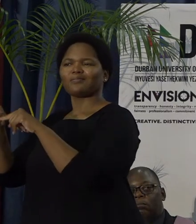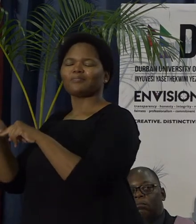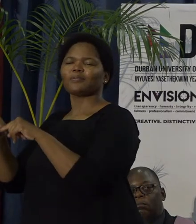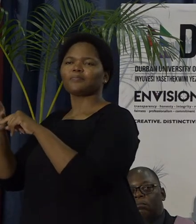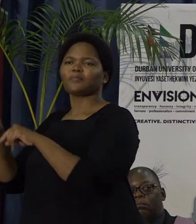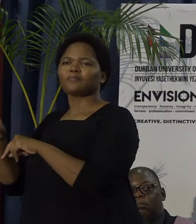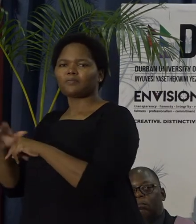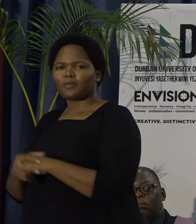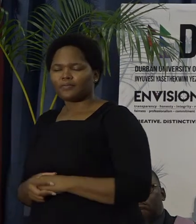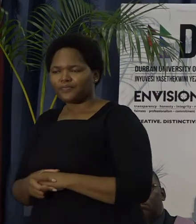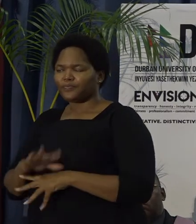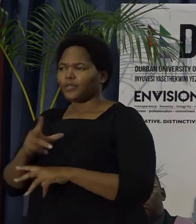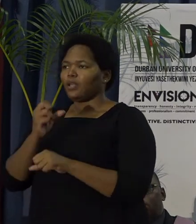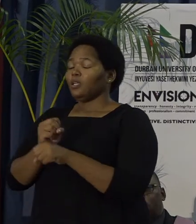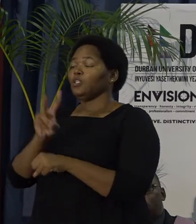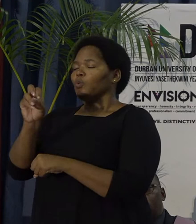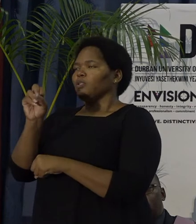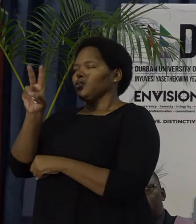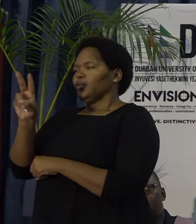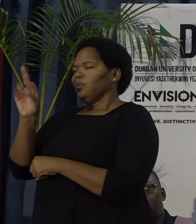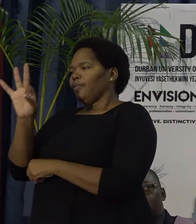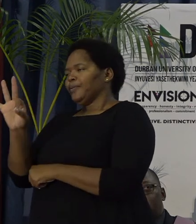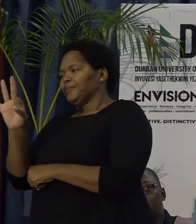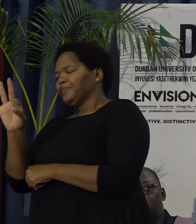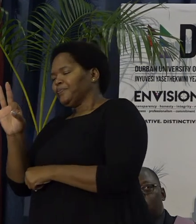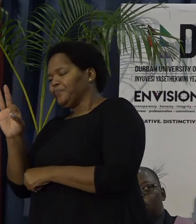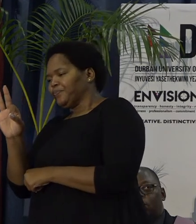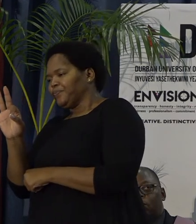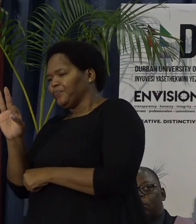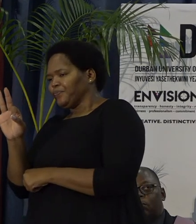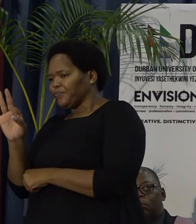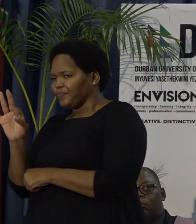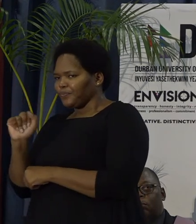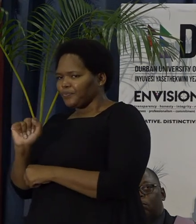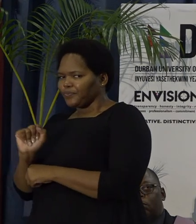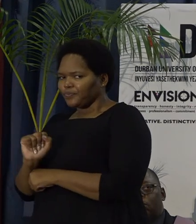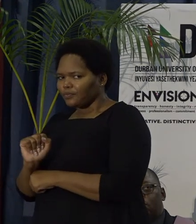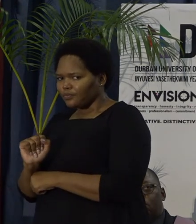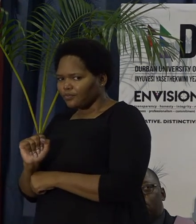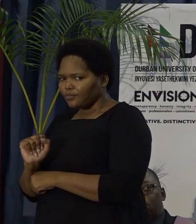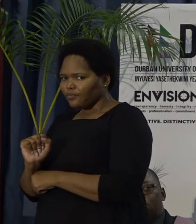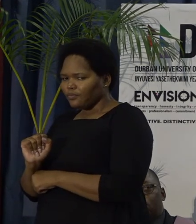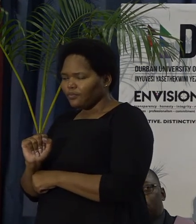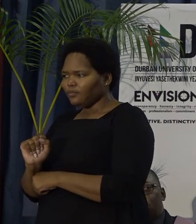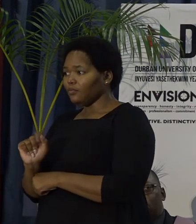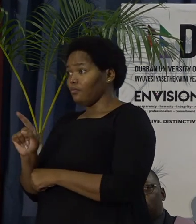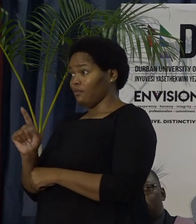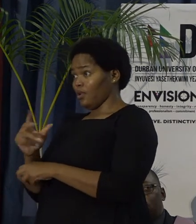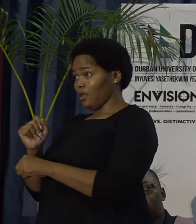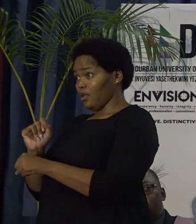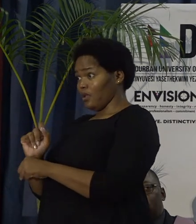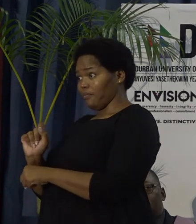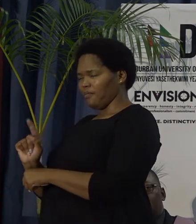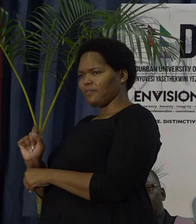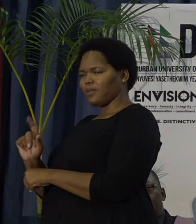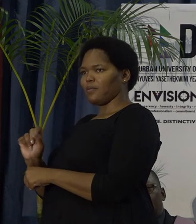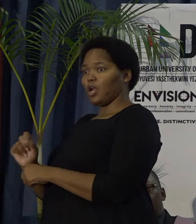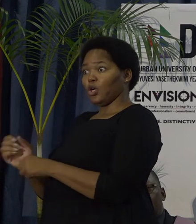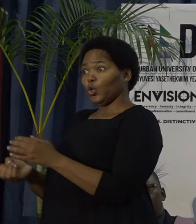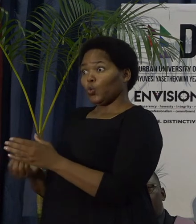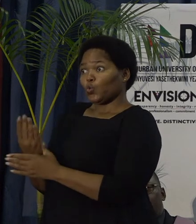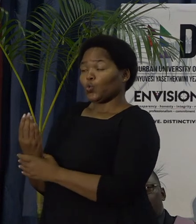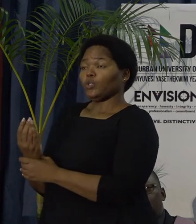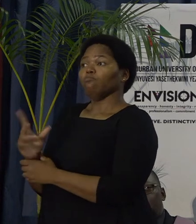The year 2023 will see more greening projects being